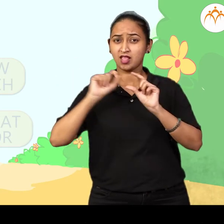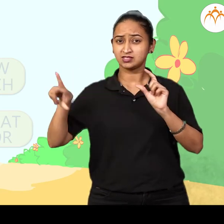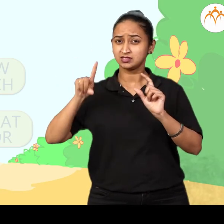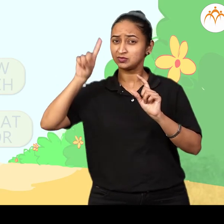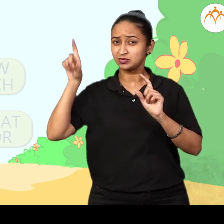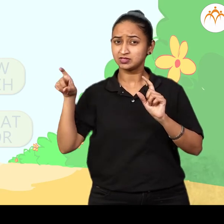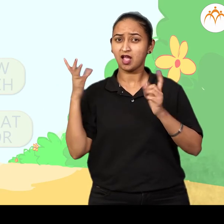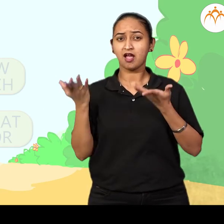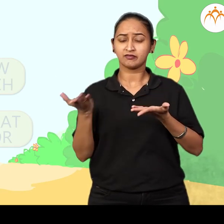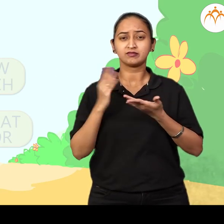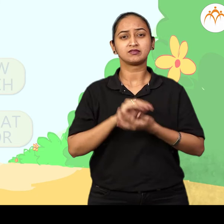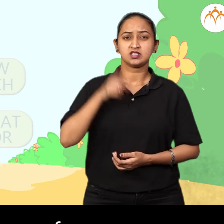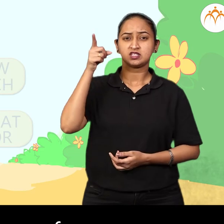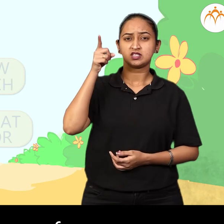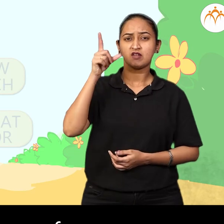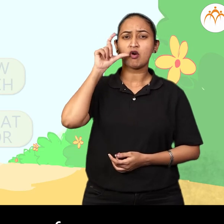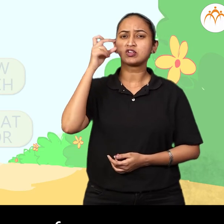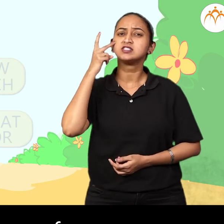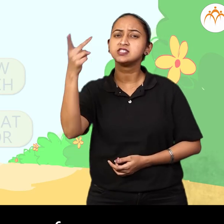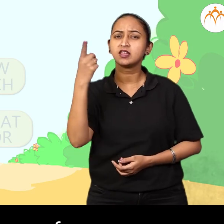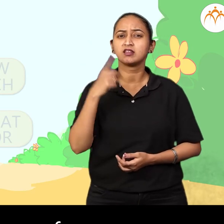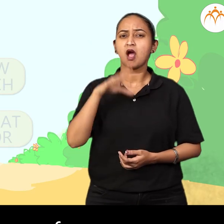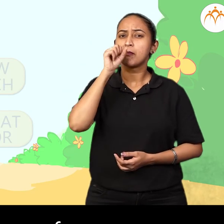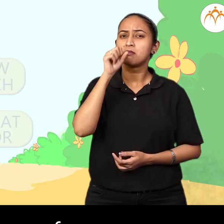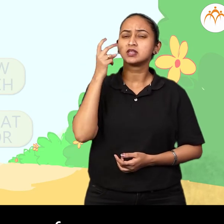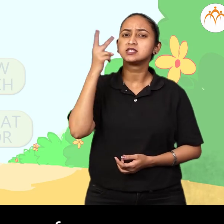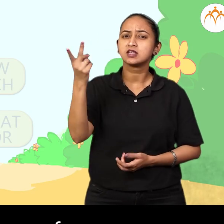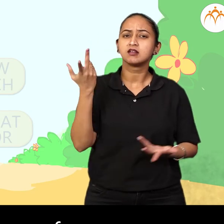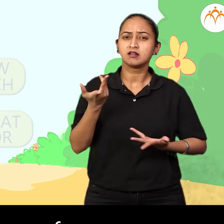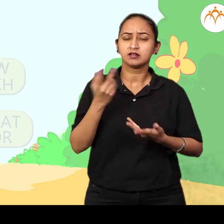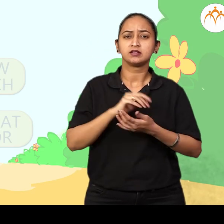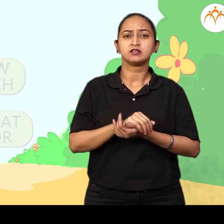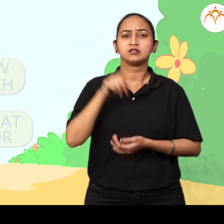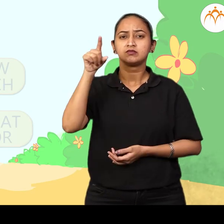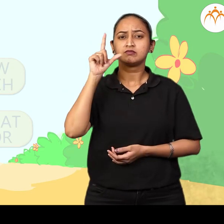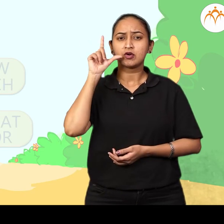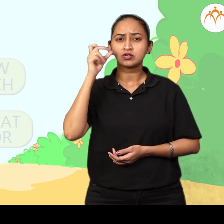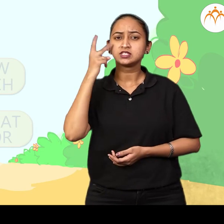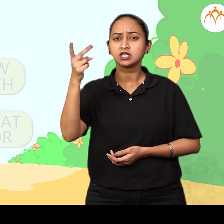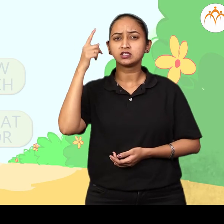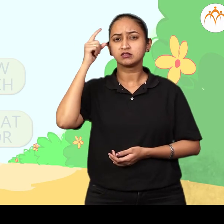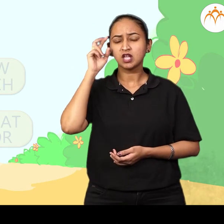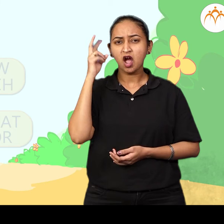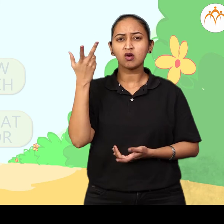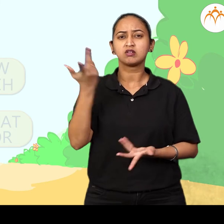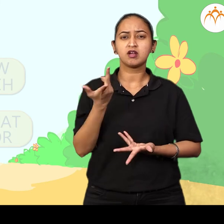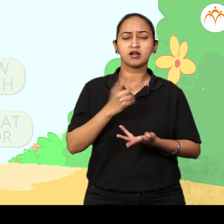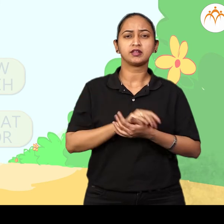your mind. Look at this picture of a mango. What questions is this picture triggering in your